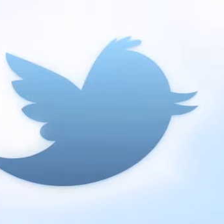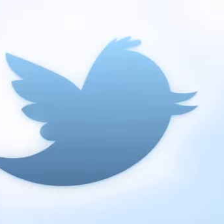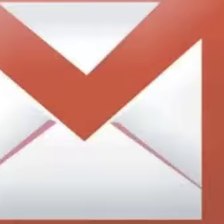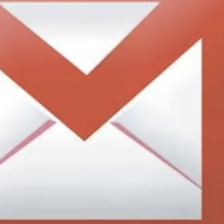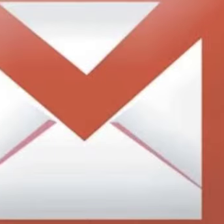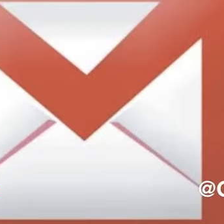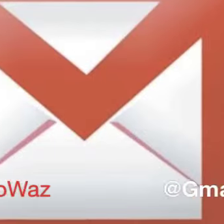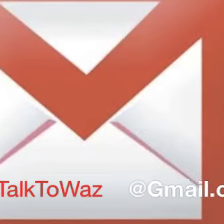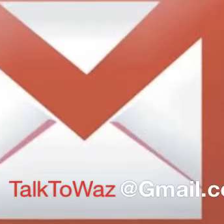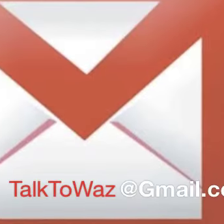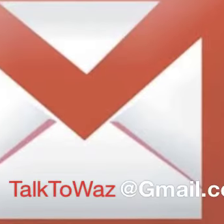Email.